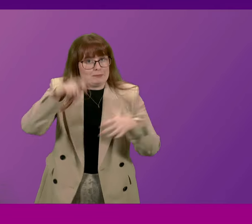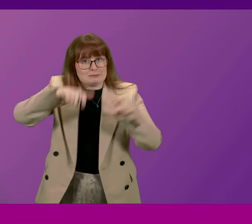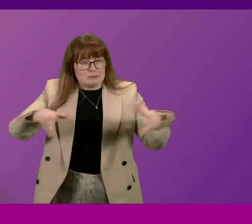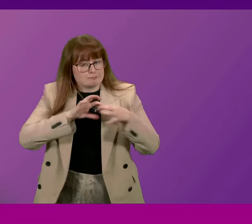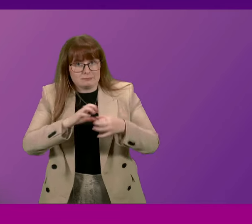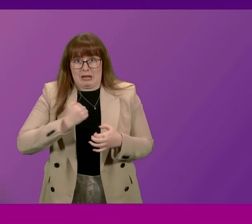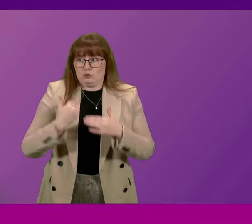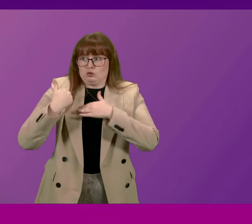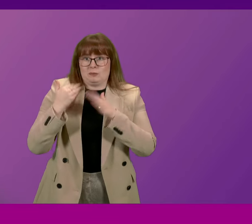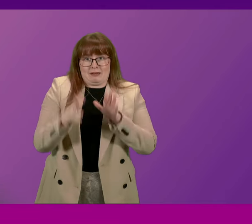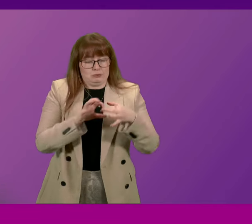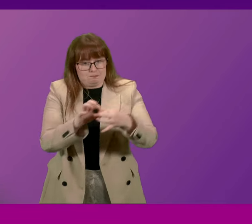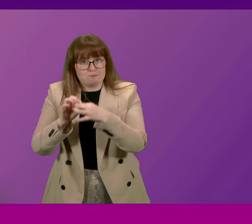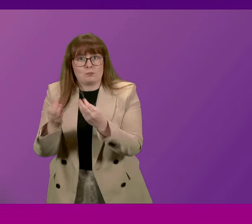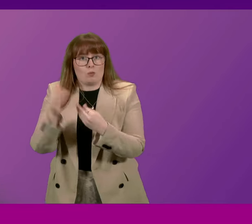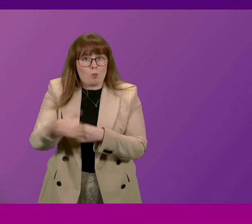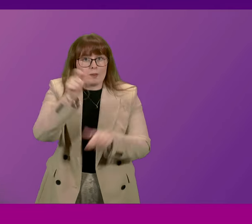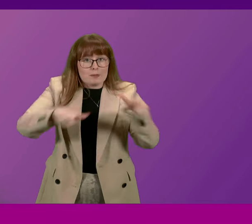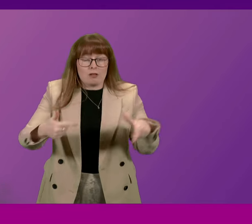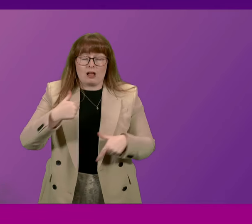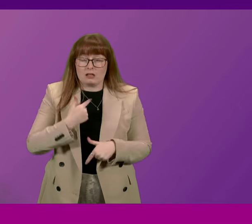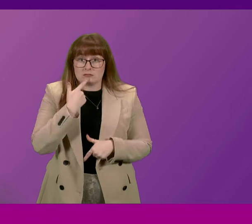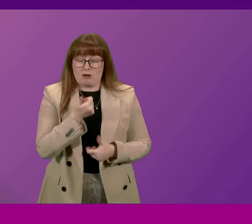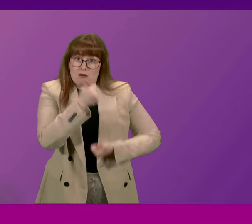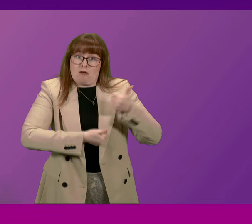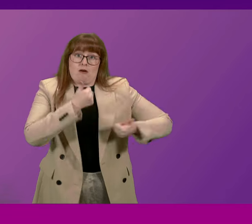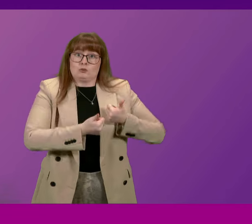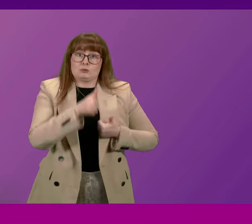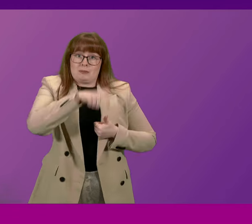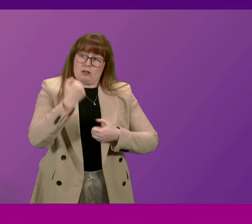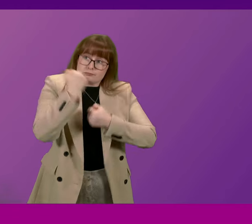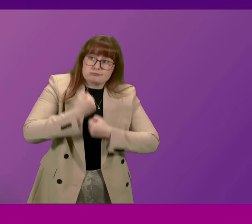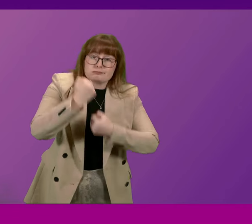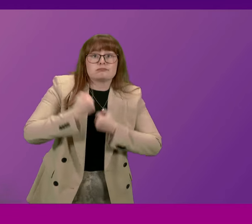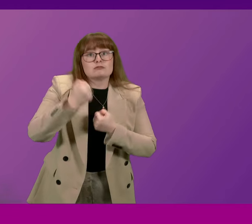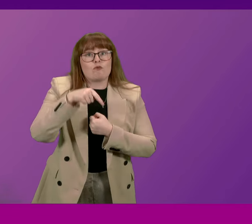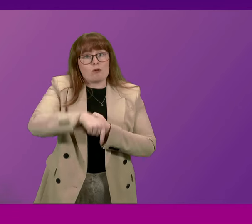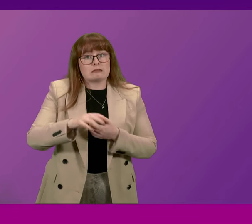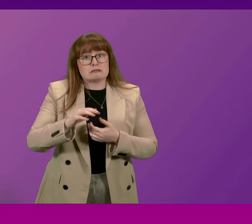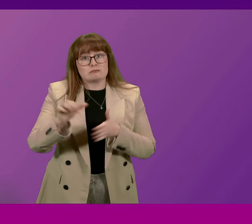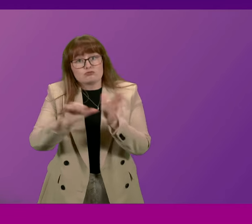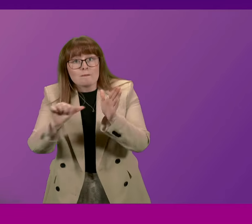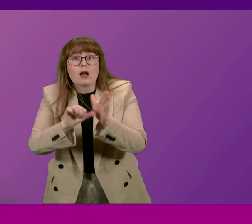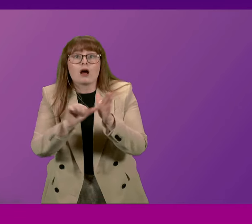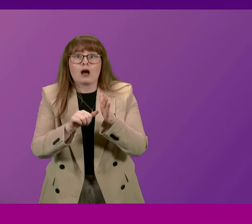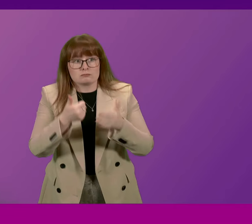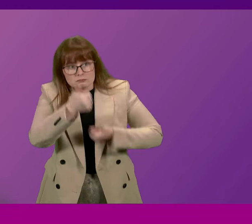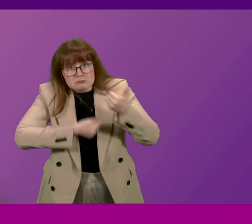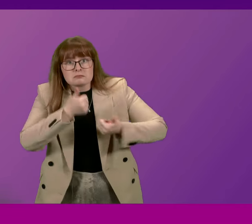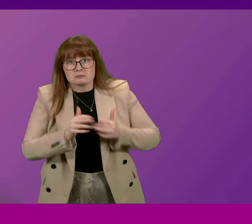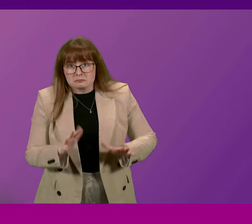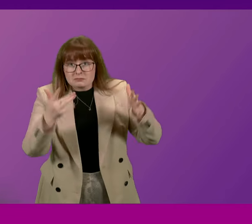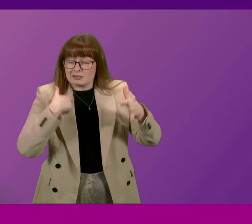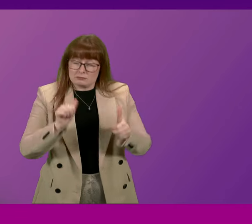our duty to do so. I pay tribute to the campaigners who have argued on this issue. I have been a